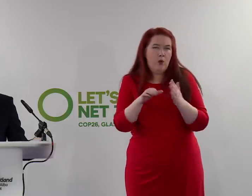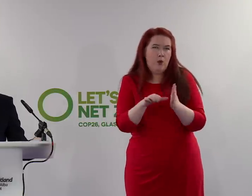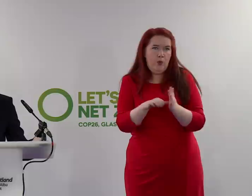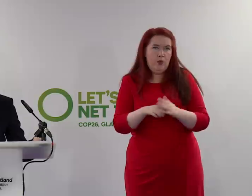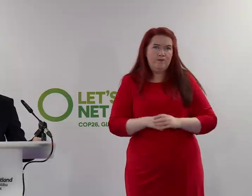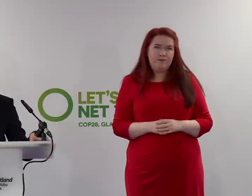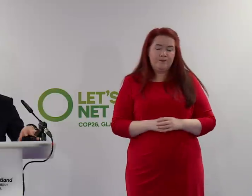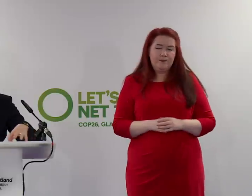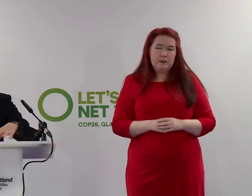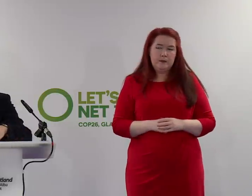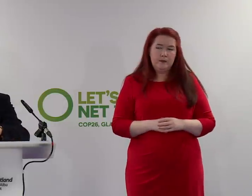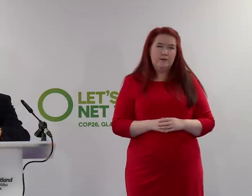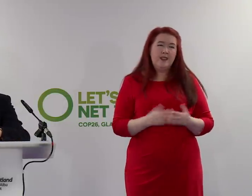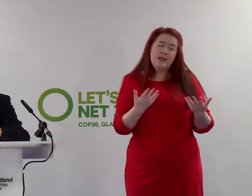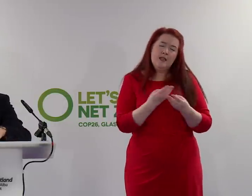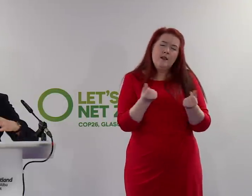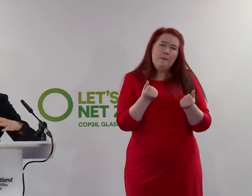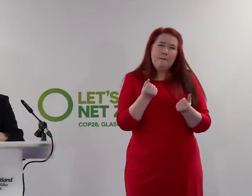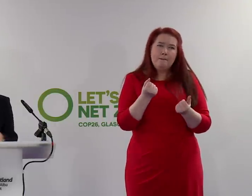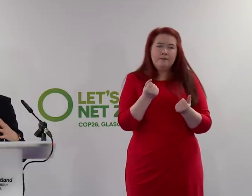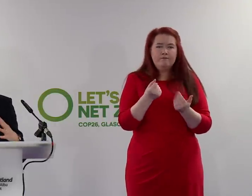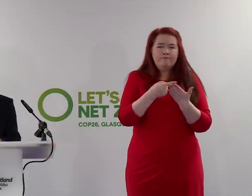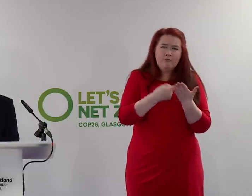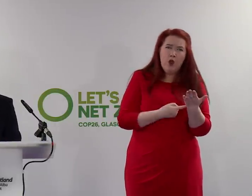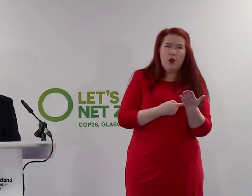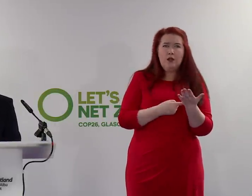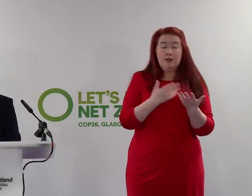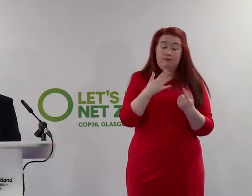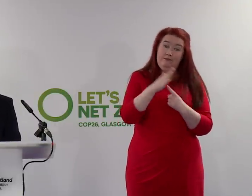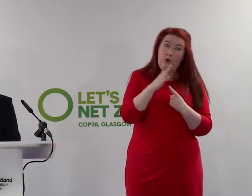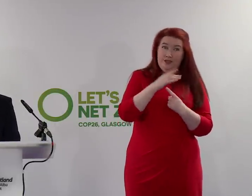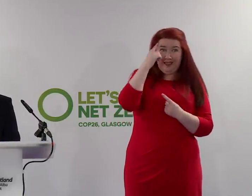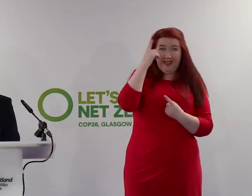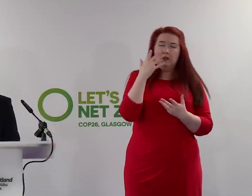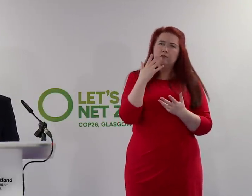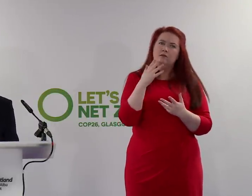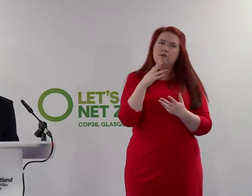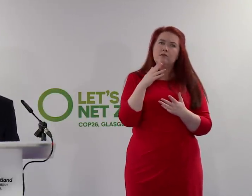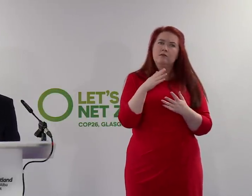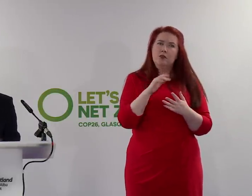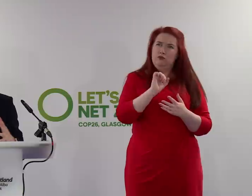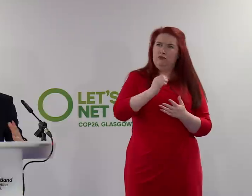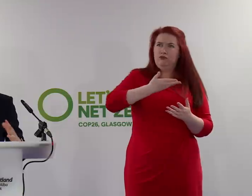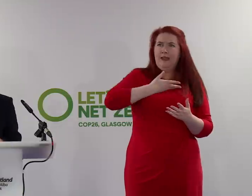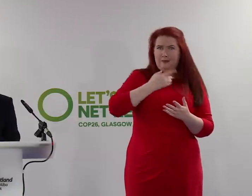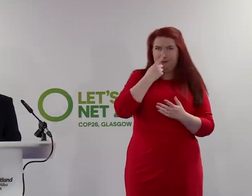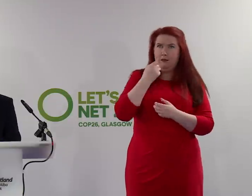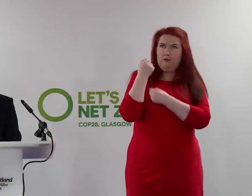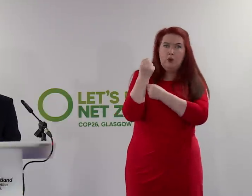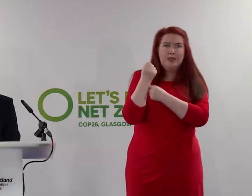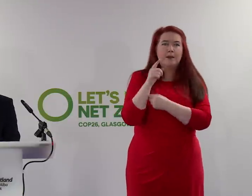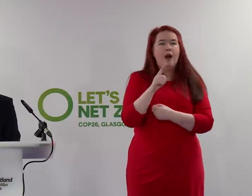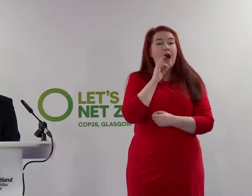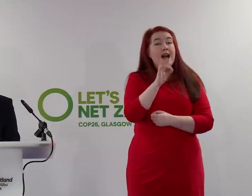there are just some principles, in addition, of course, to that important principle of the democratic right to protest, that I would ask those